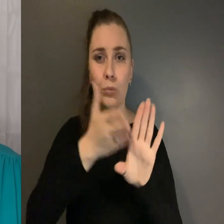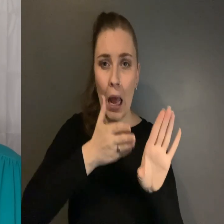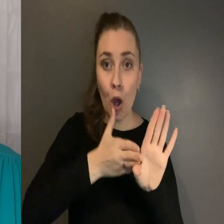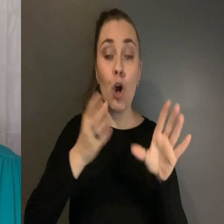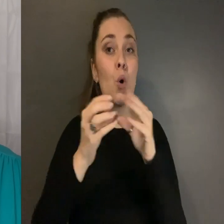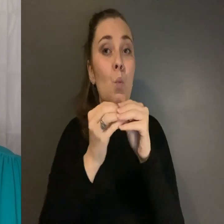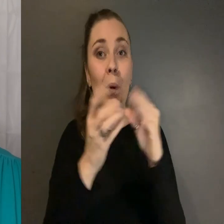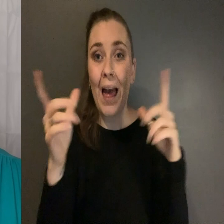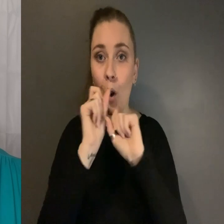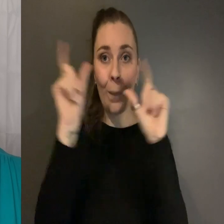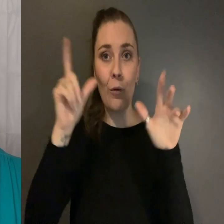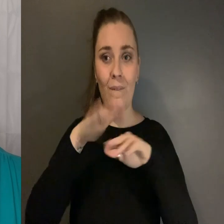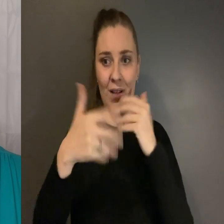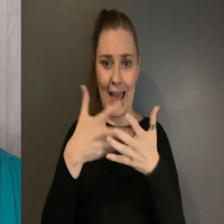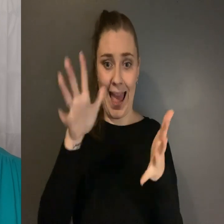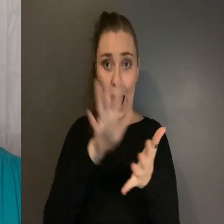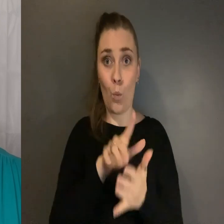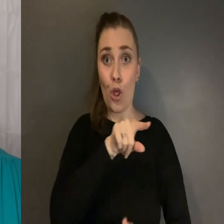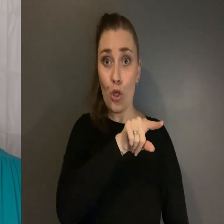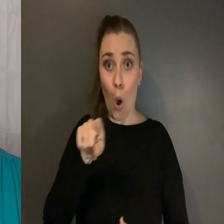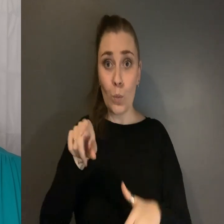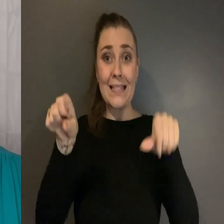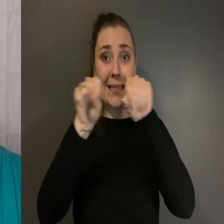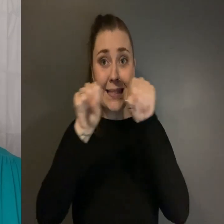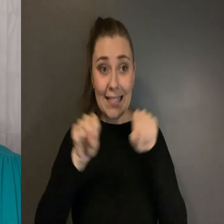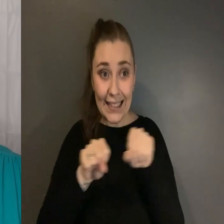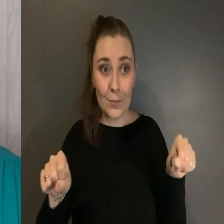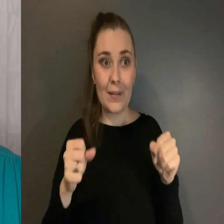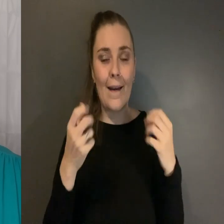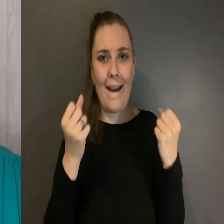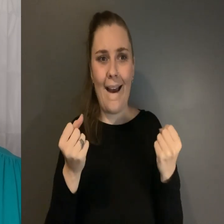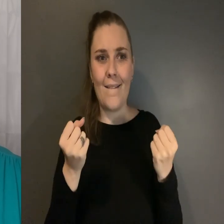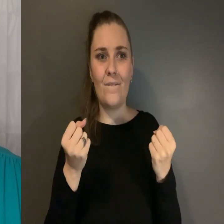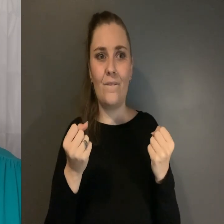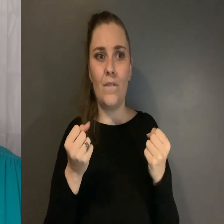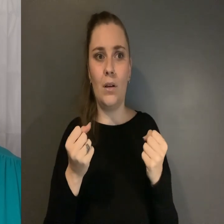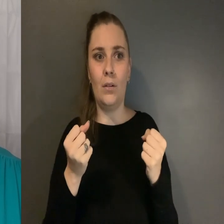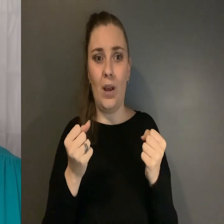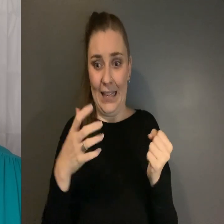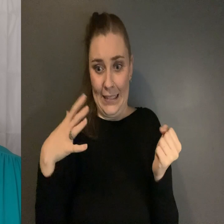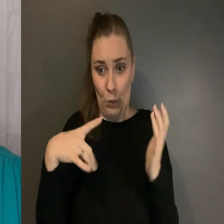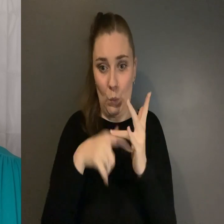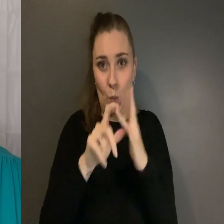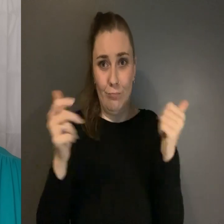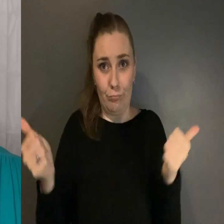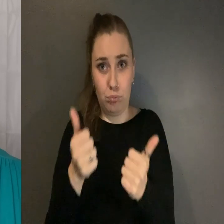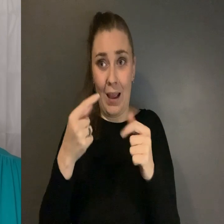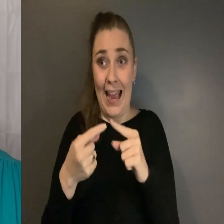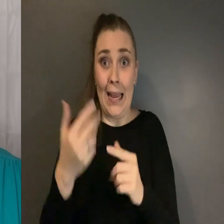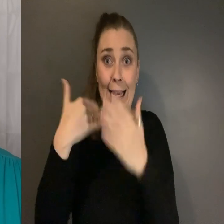awareness of how those systems have a lot to make up for in a history and current